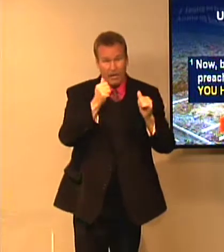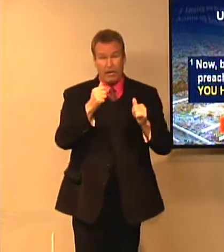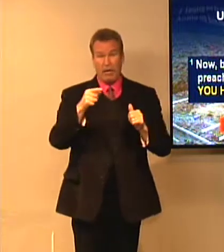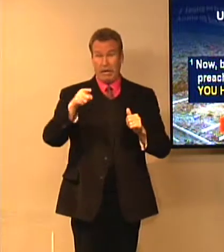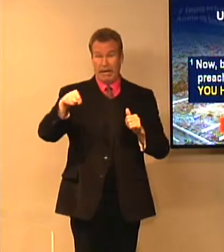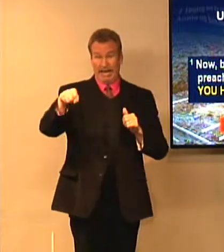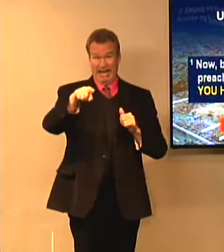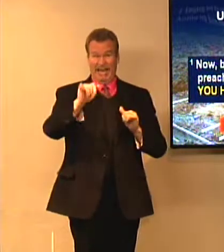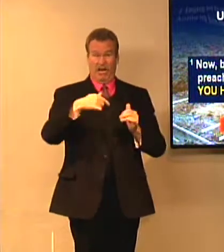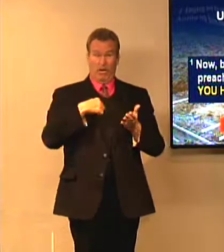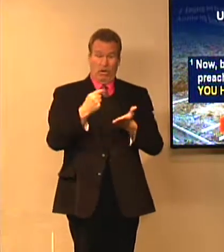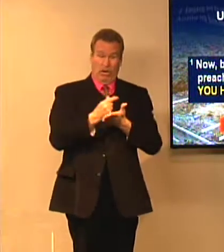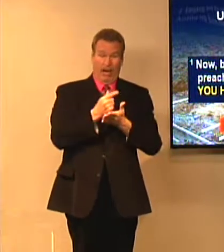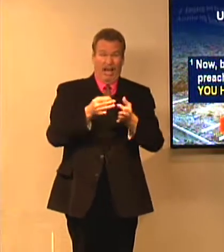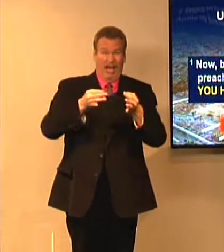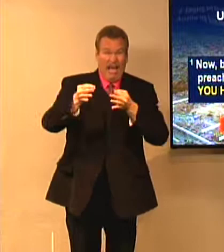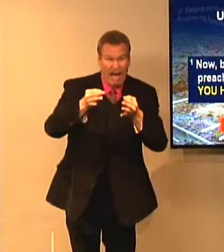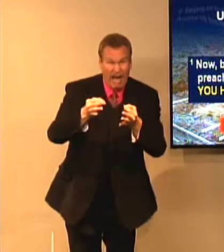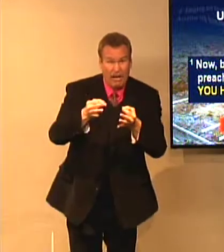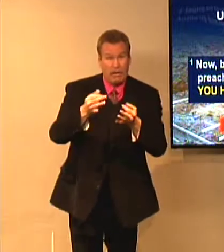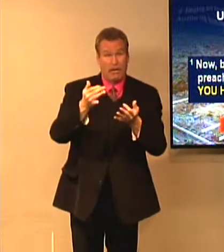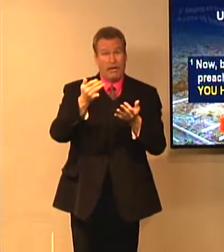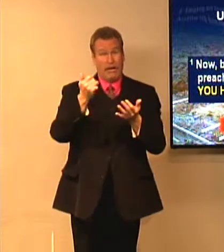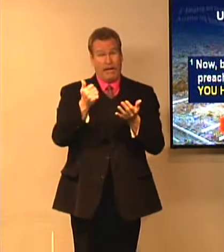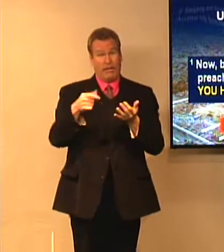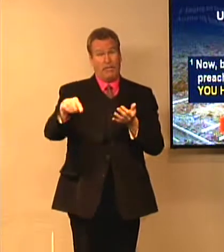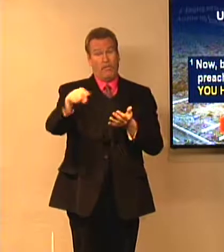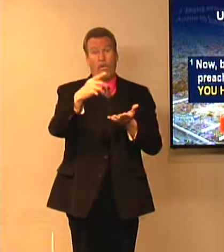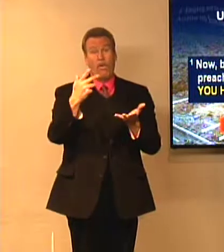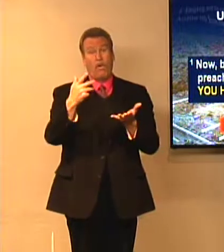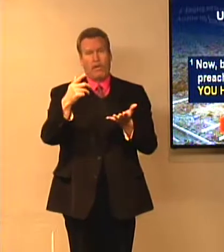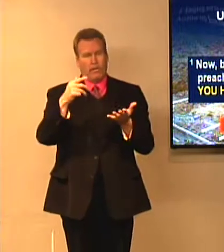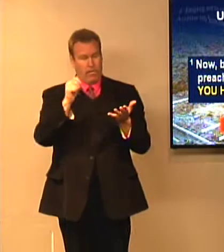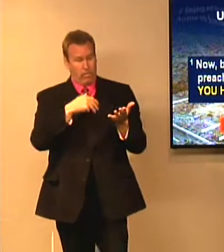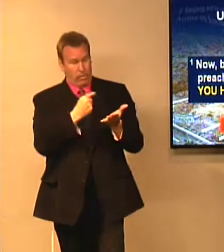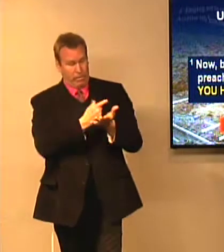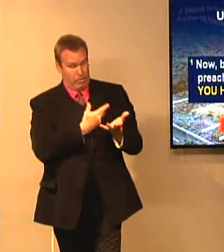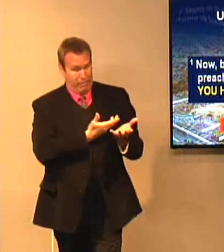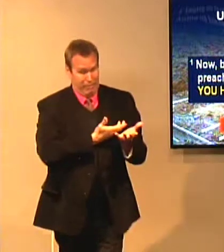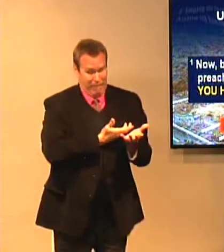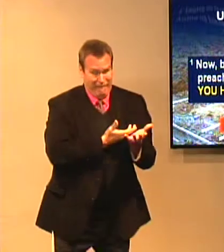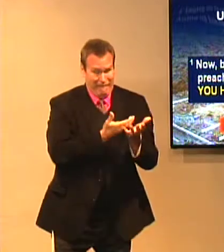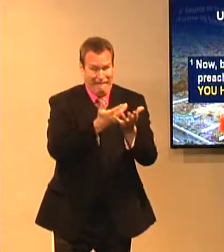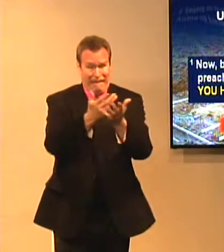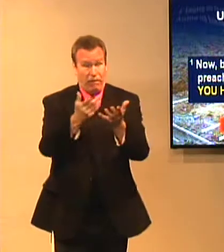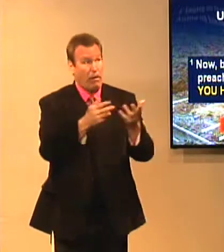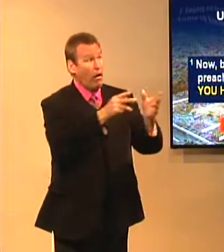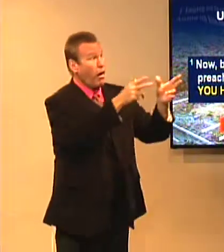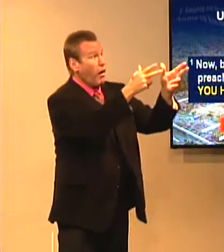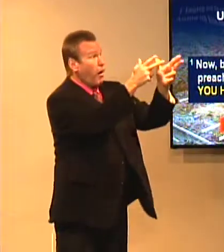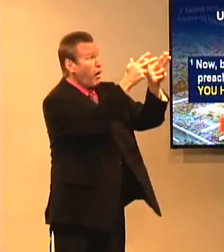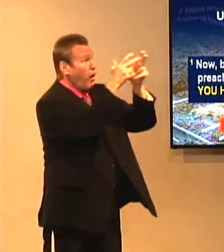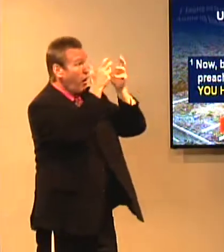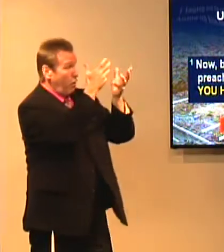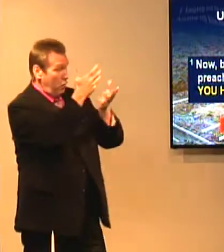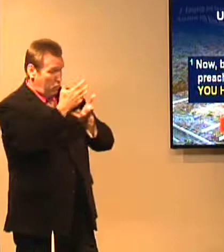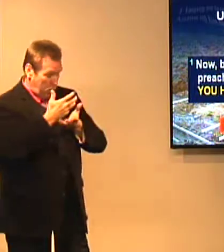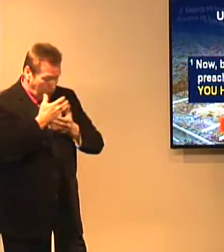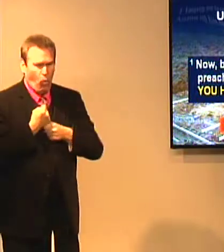Which have taken with that gospel. You have now taken your stand. So you took that gospel,